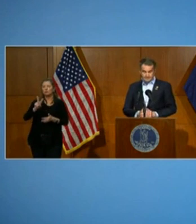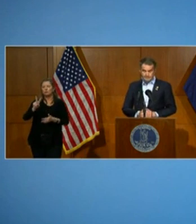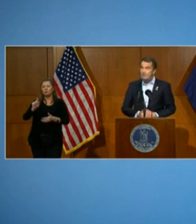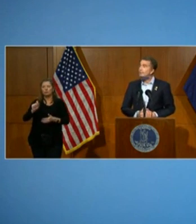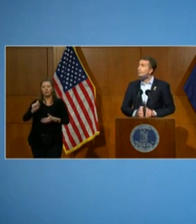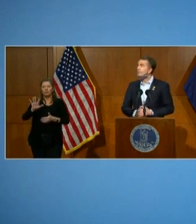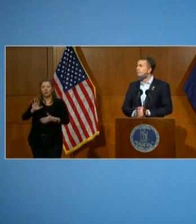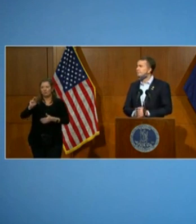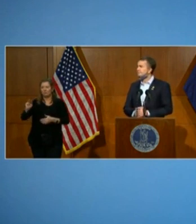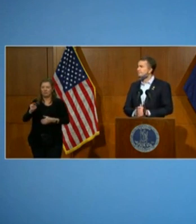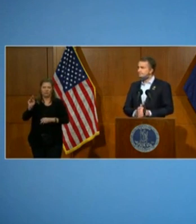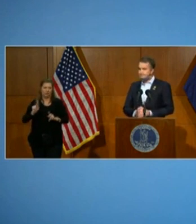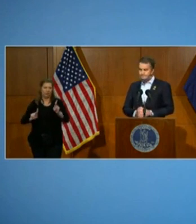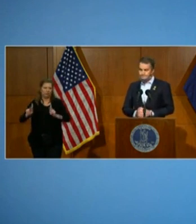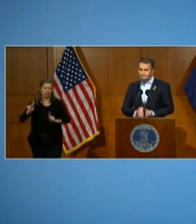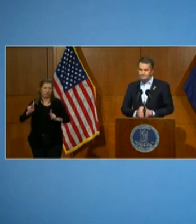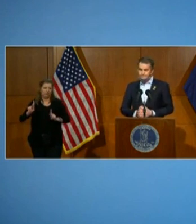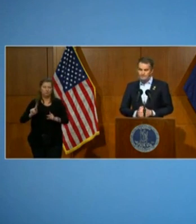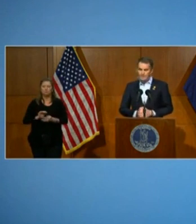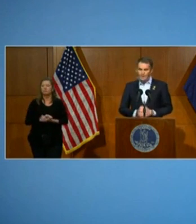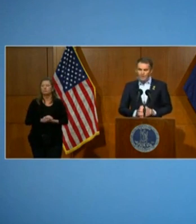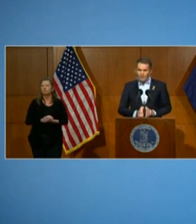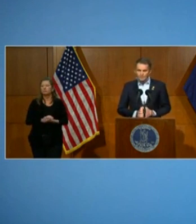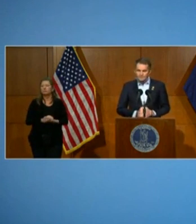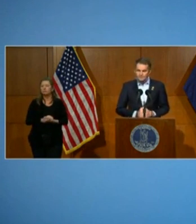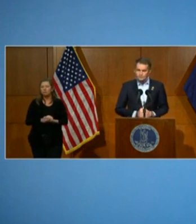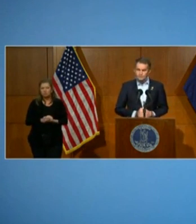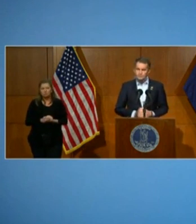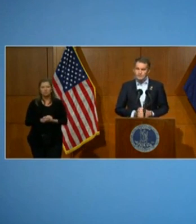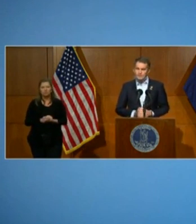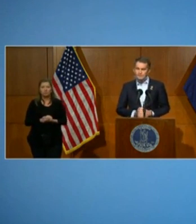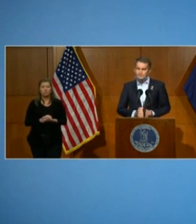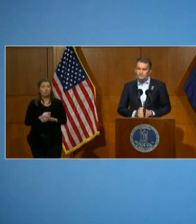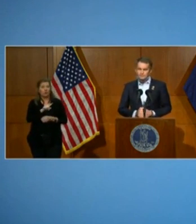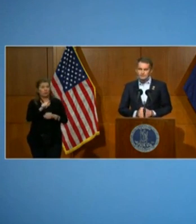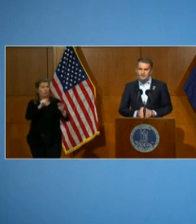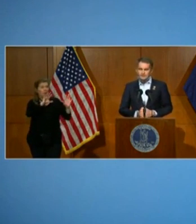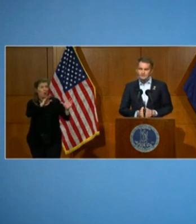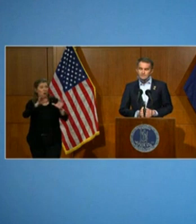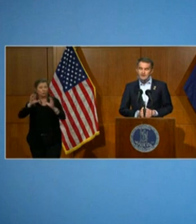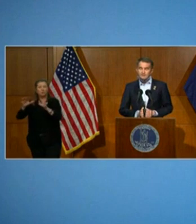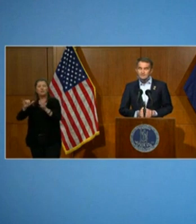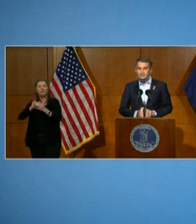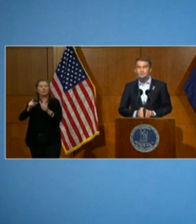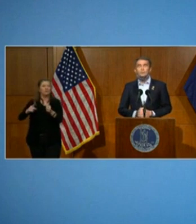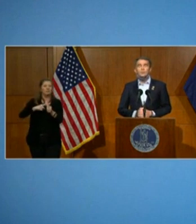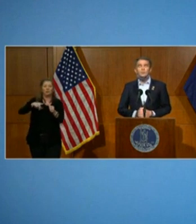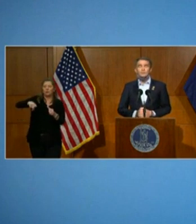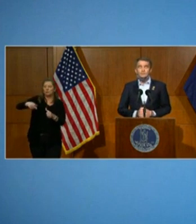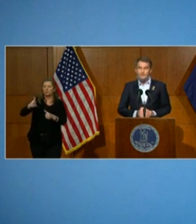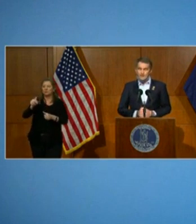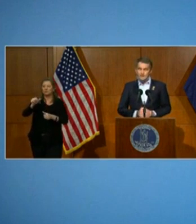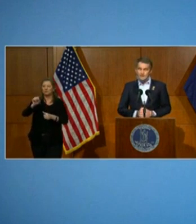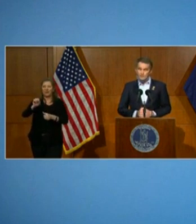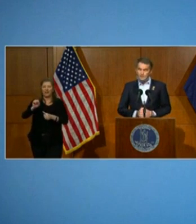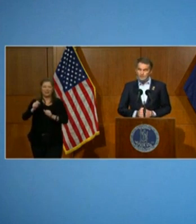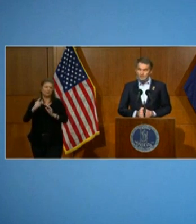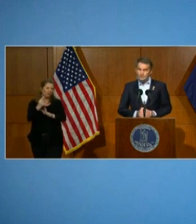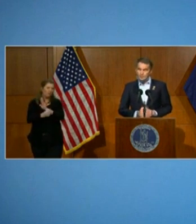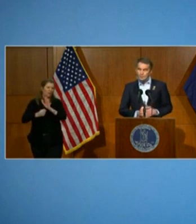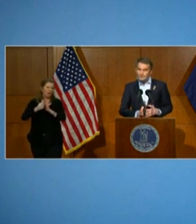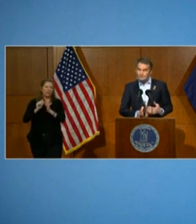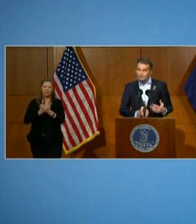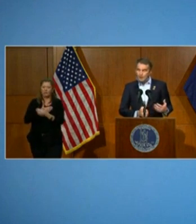million people. All of these groups make up the first phase of our vaccination program, and